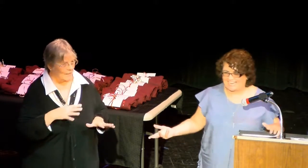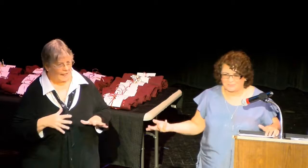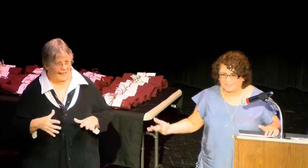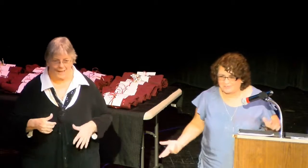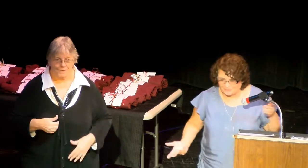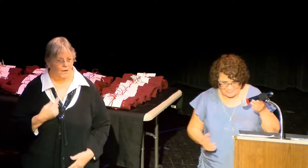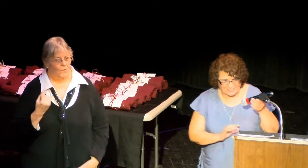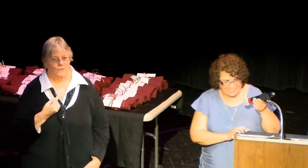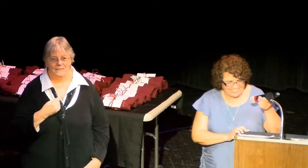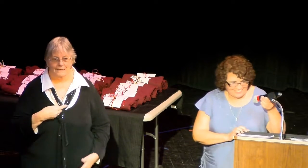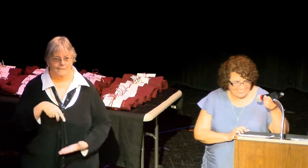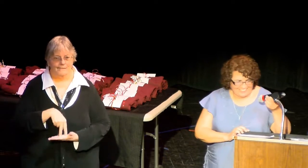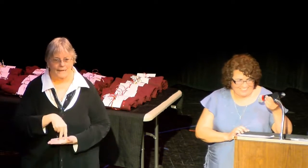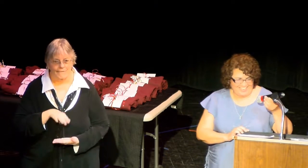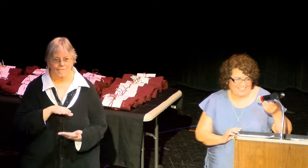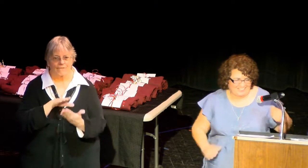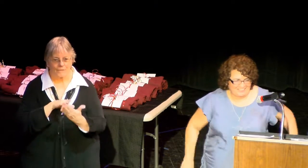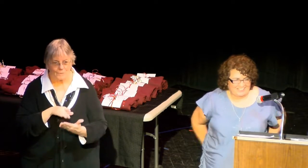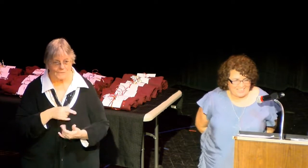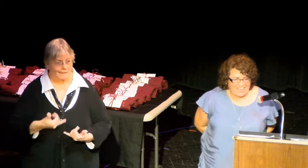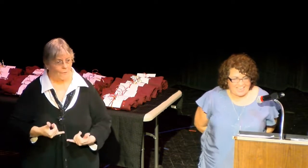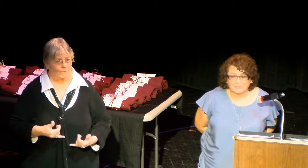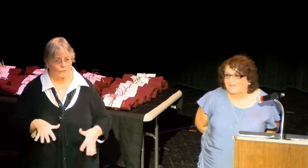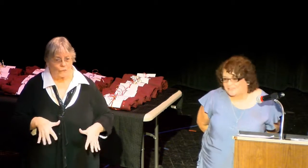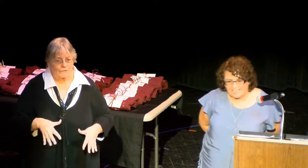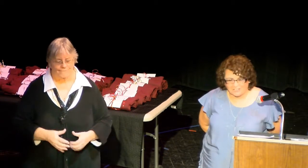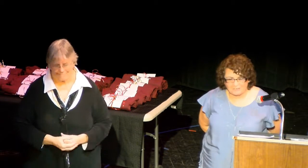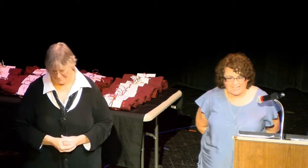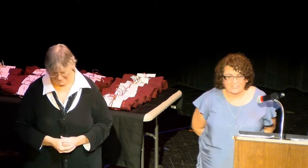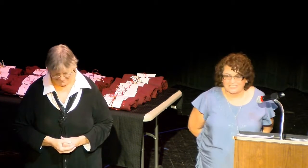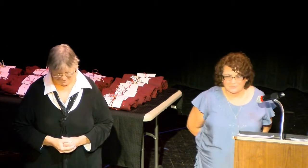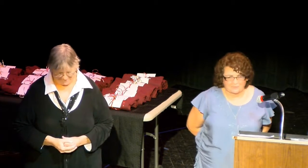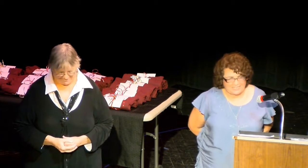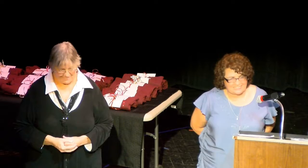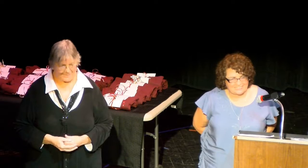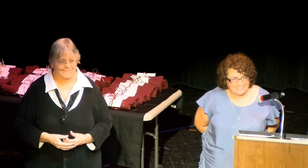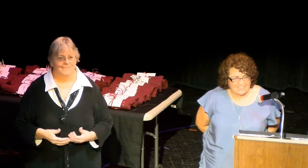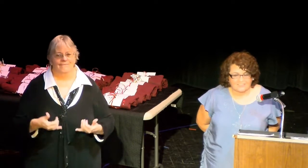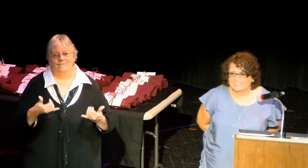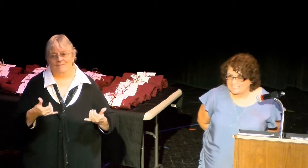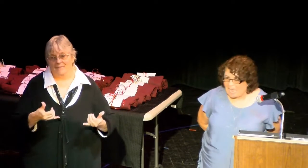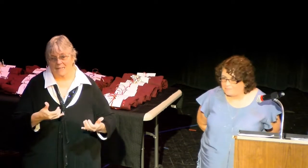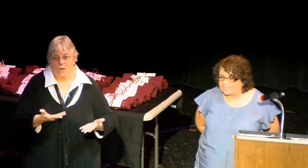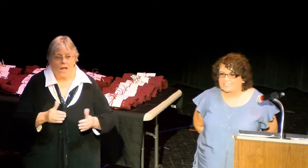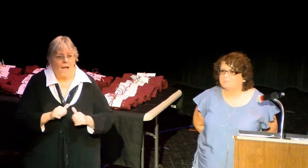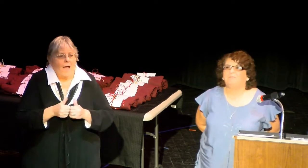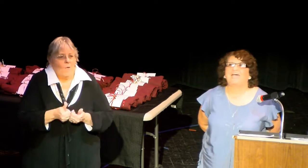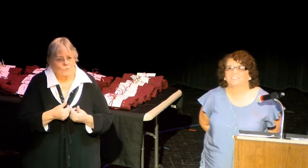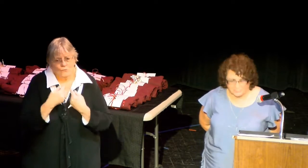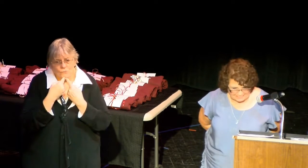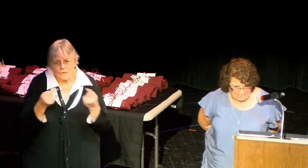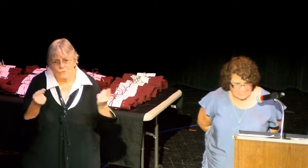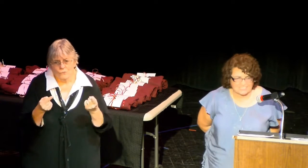always on stage, but I'm nervous, right? As a way of saying goodbye to this place, the staff, and